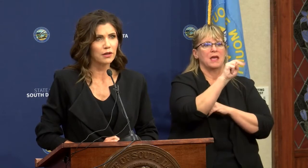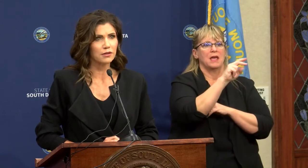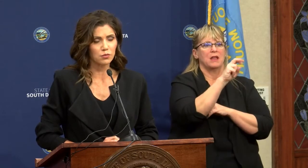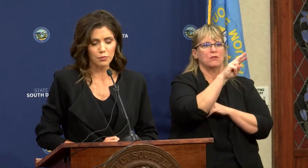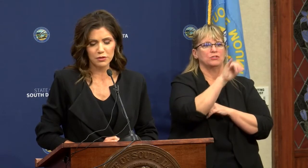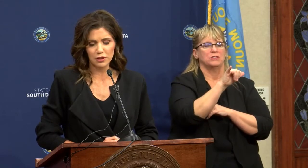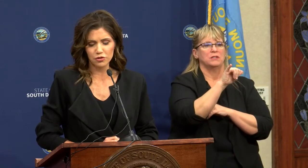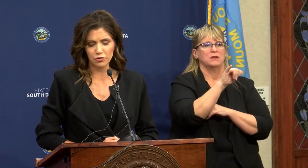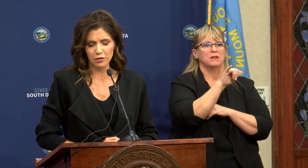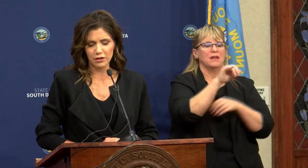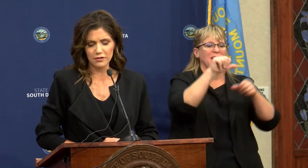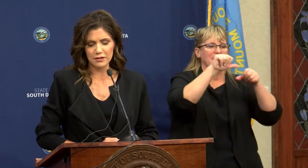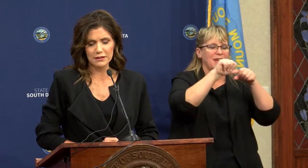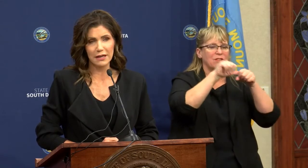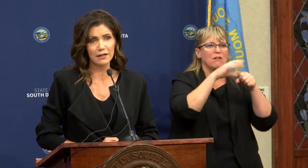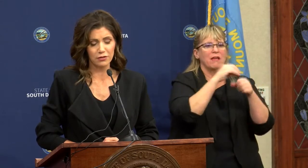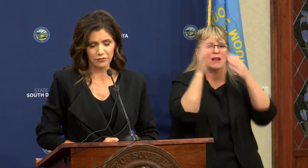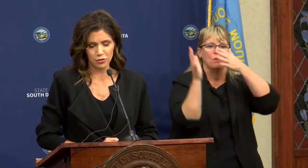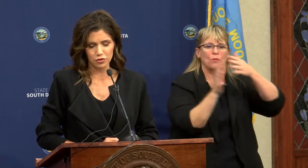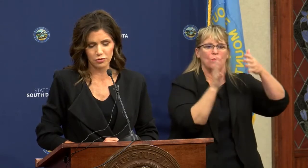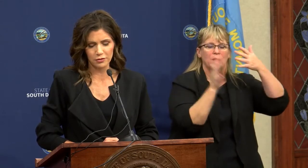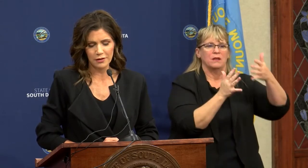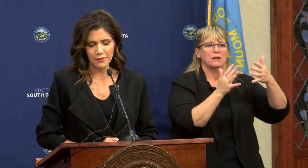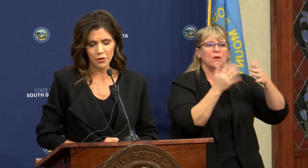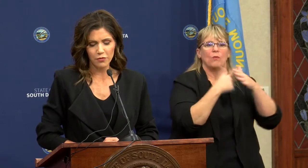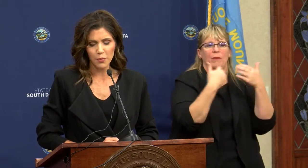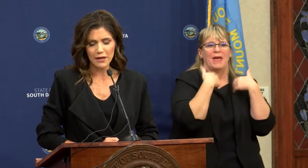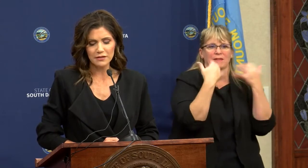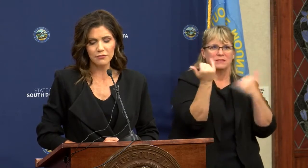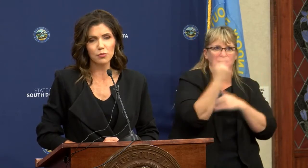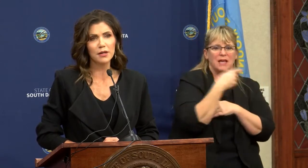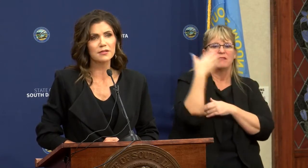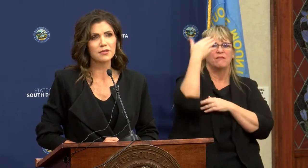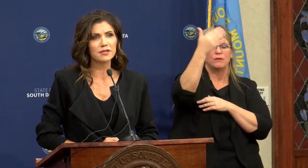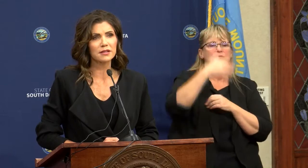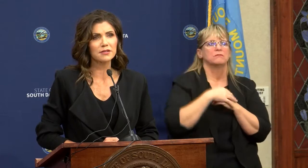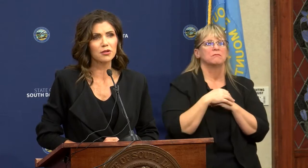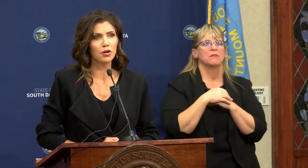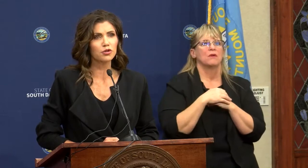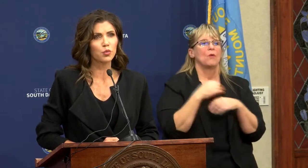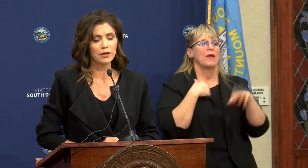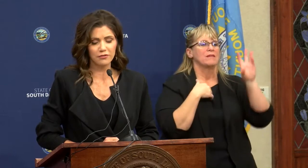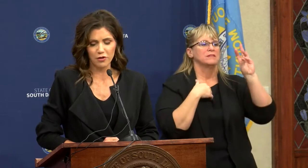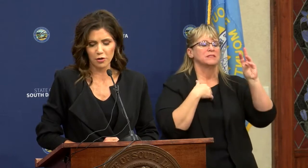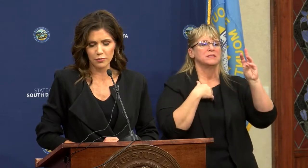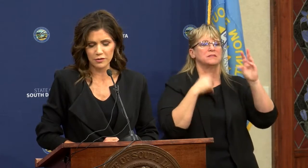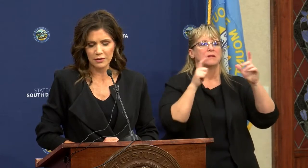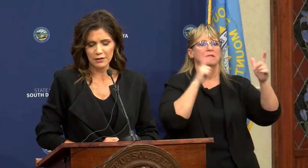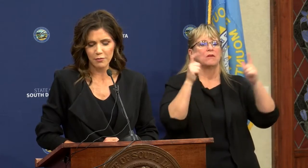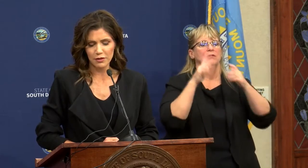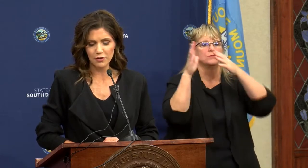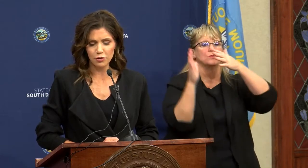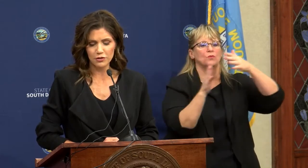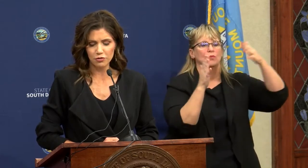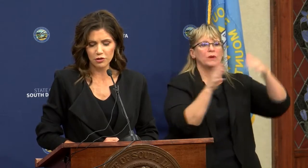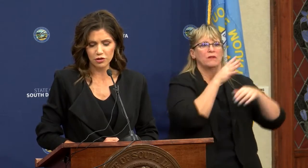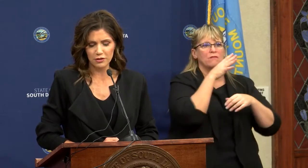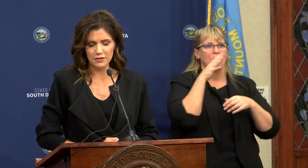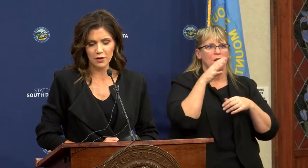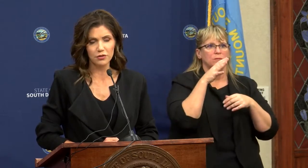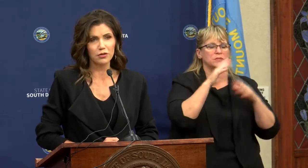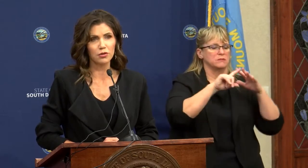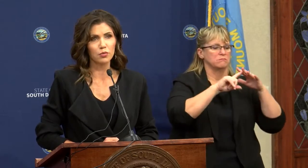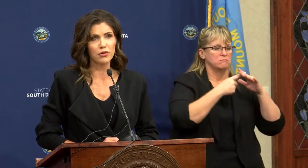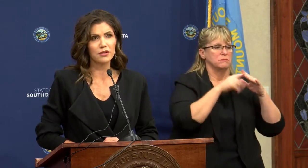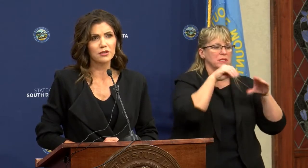and wind and what potential there is today and in the future. Over the past several months, six large wind farms have been under construction